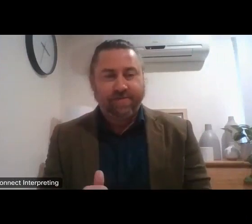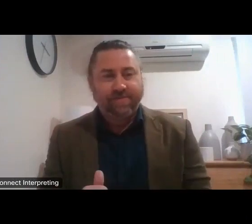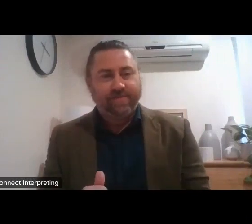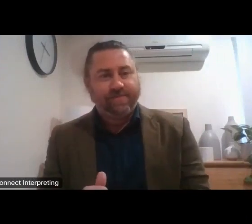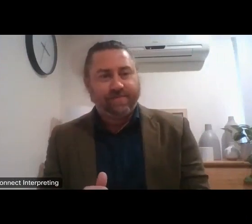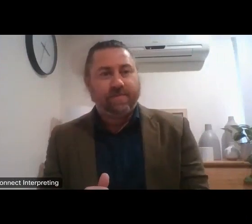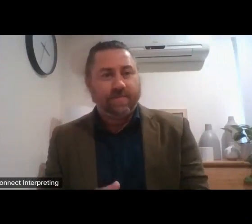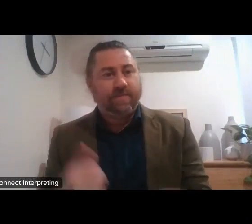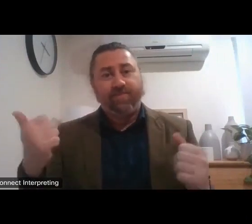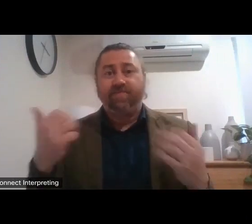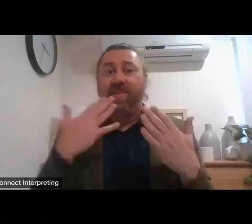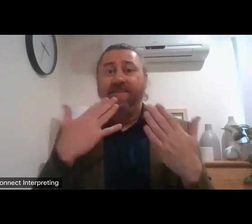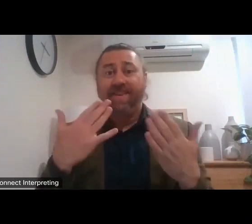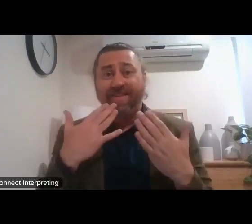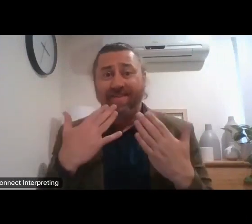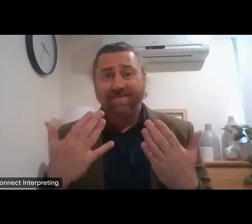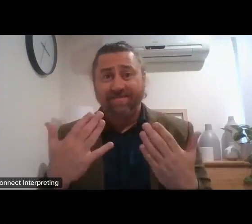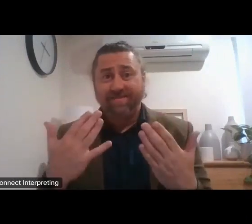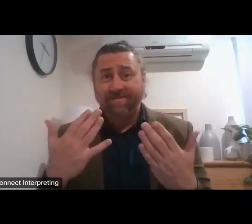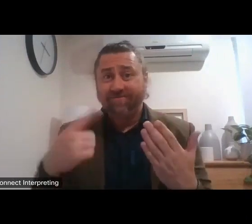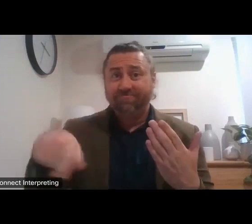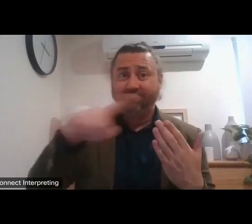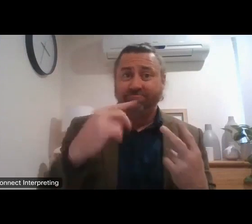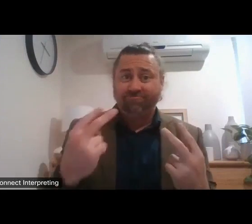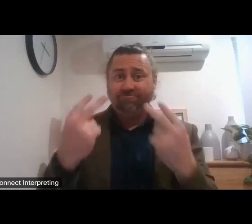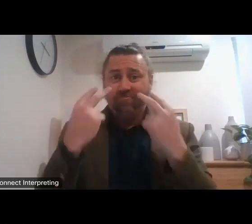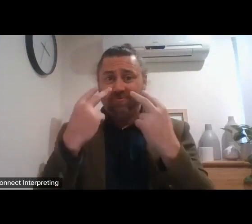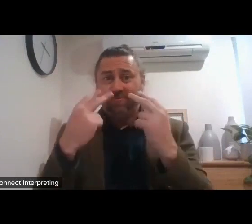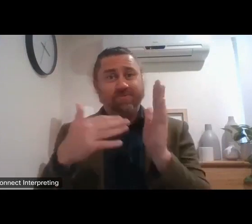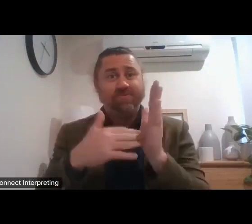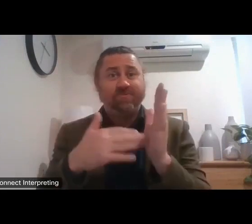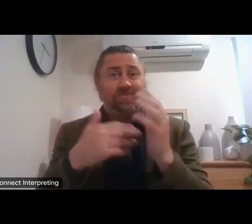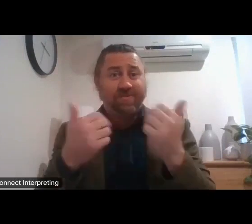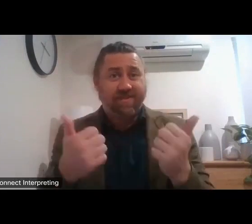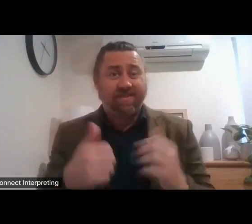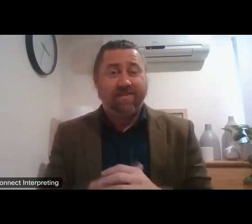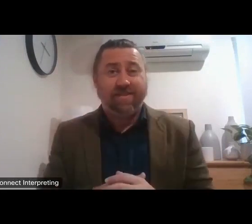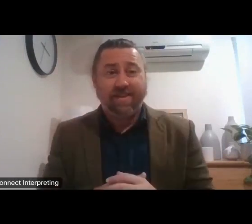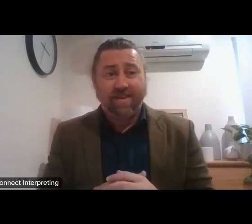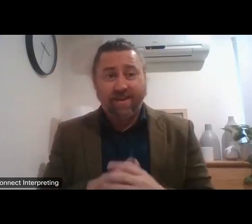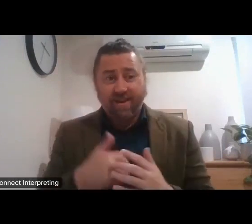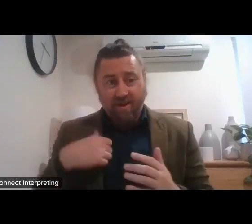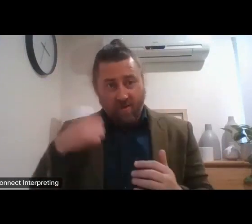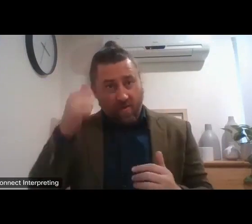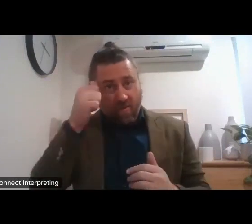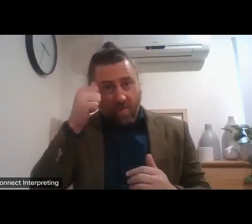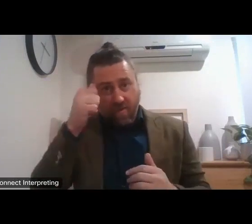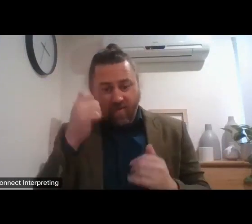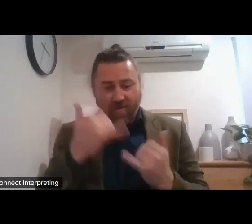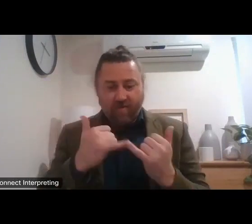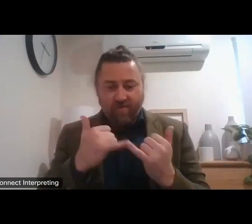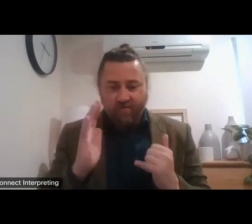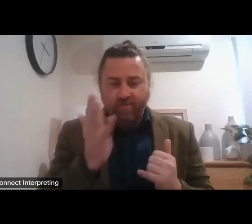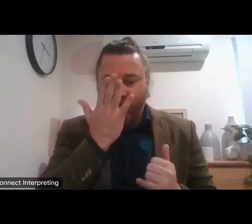Yeah, thank you very much for joining us today, especially because we haven't given you very much